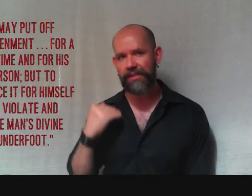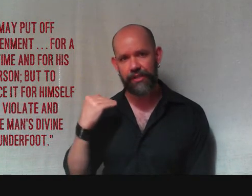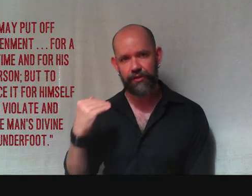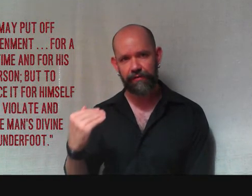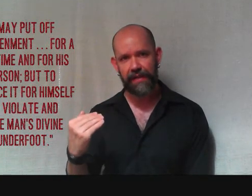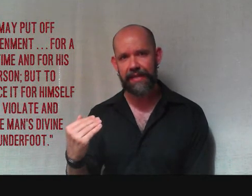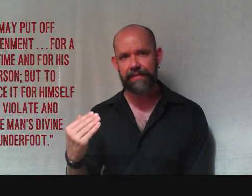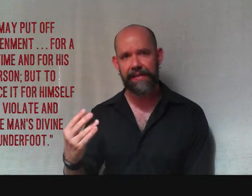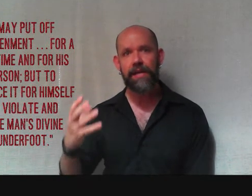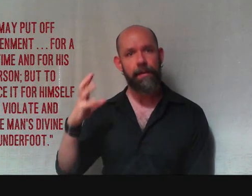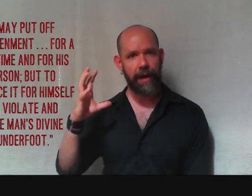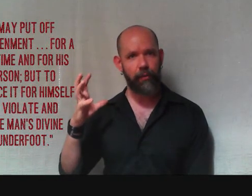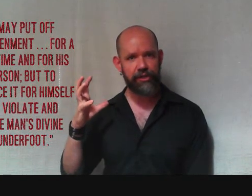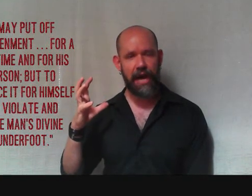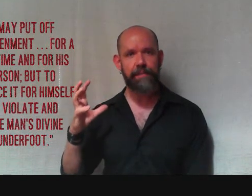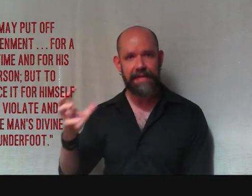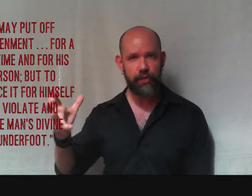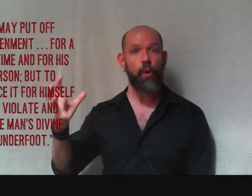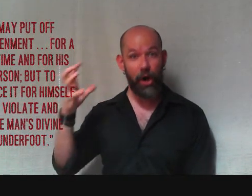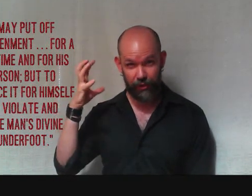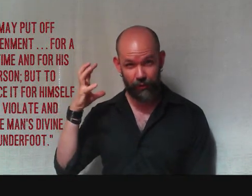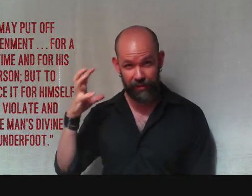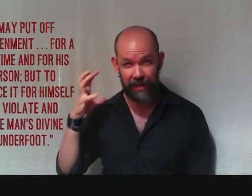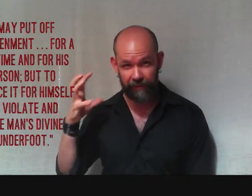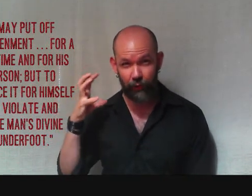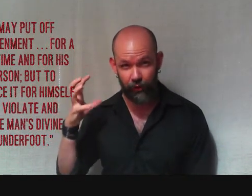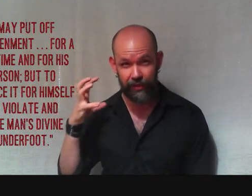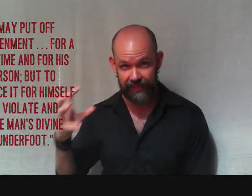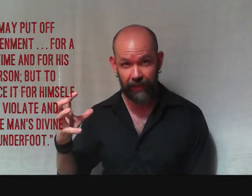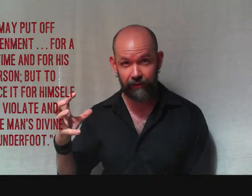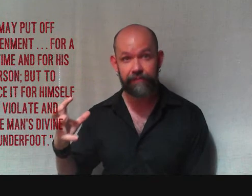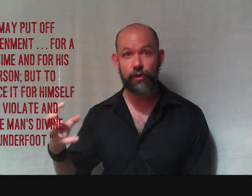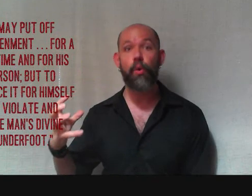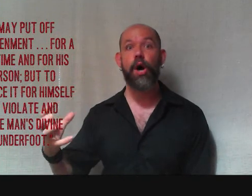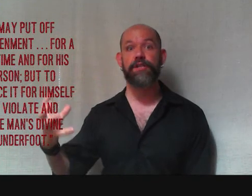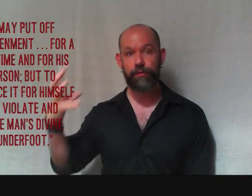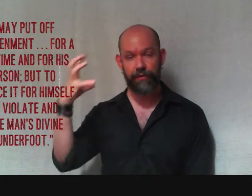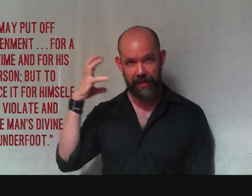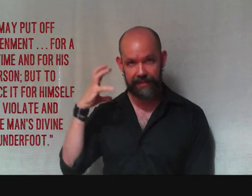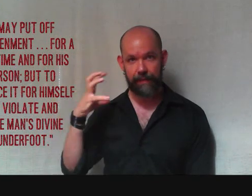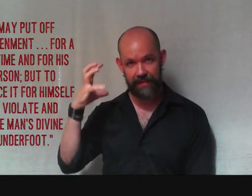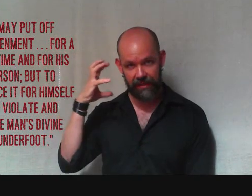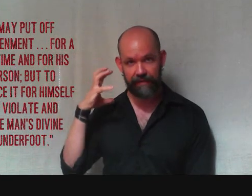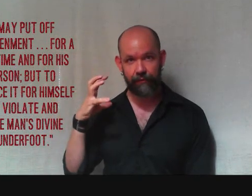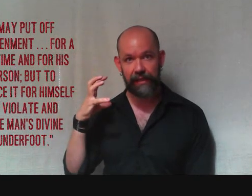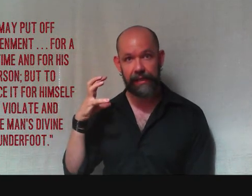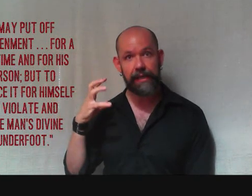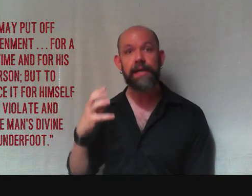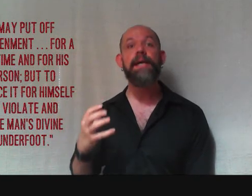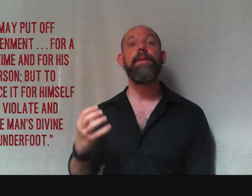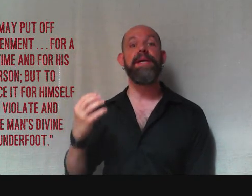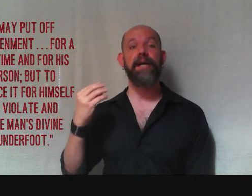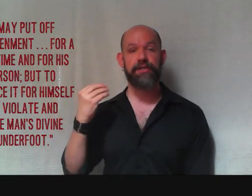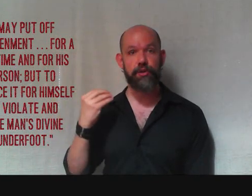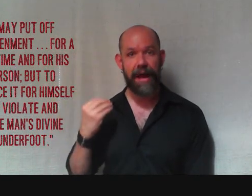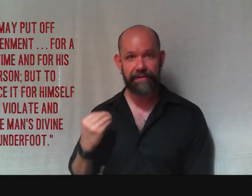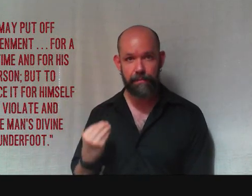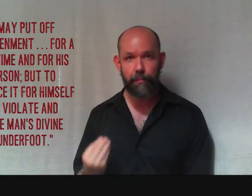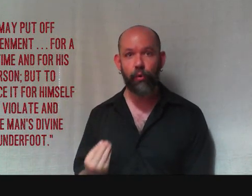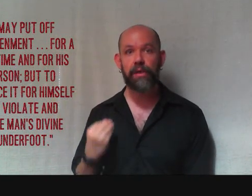to do philosophy, by which I mean you ought to think for yourself, you ought to attempt to think freely, because you have a moral